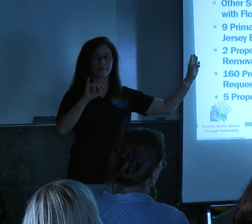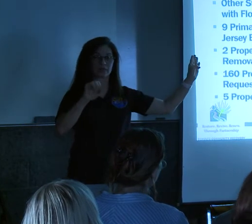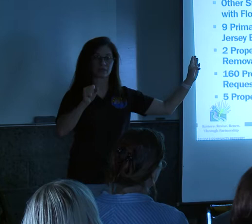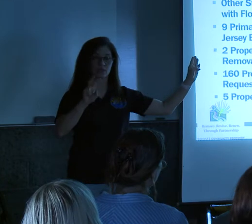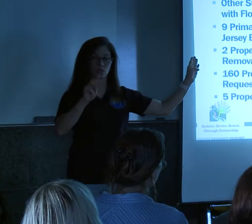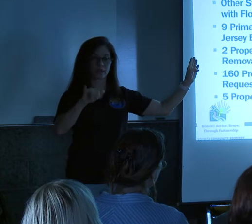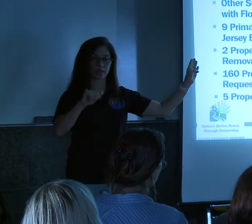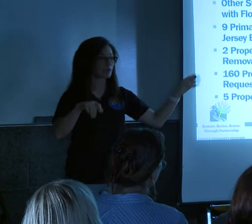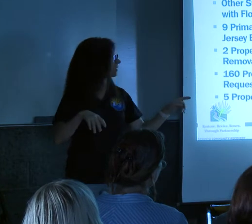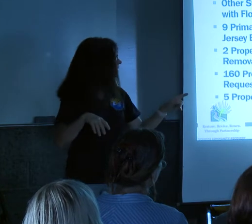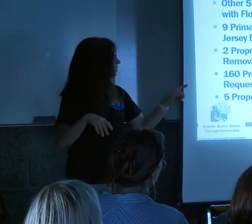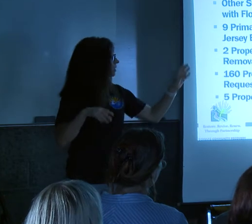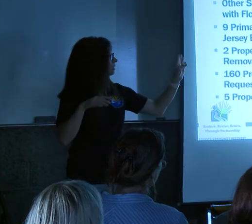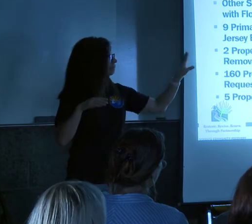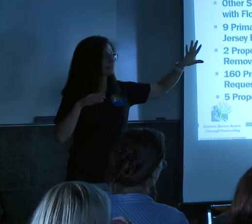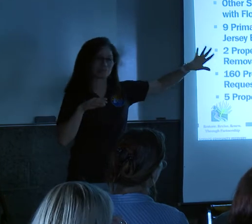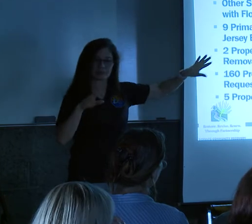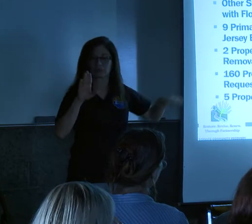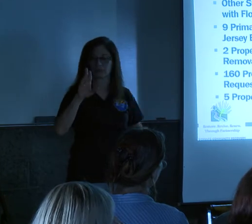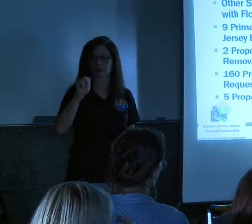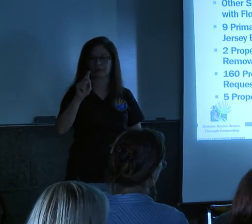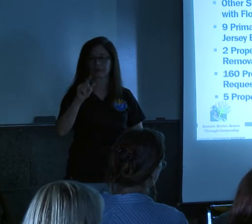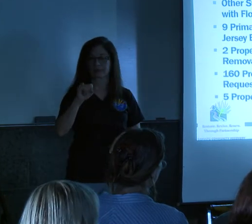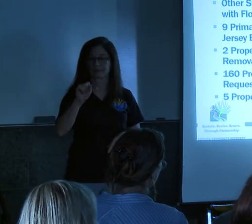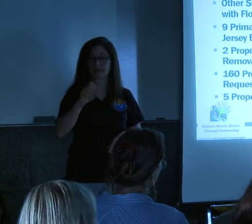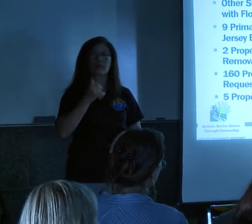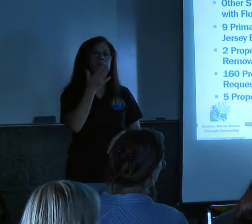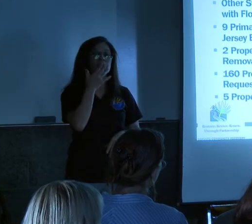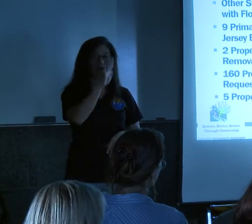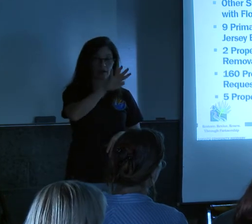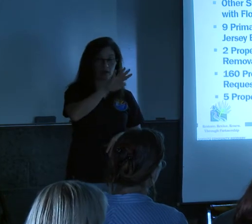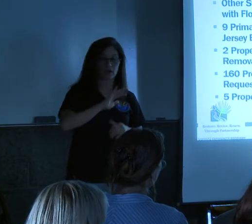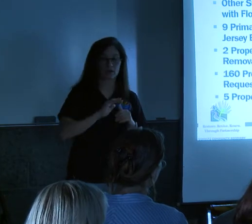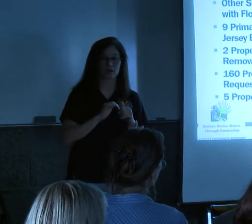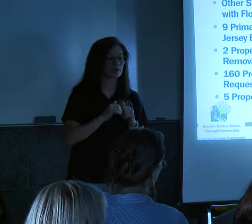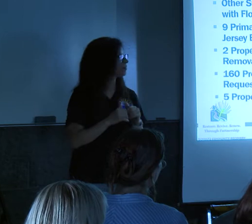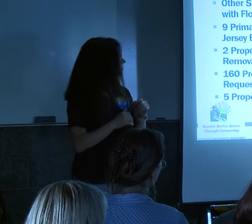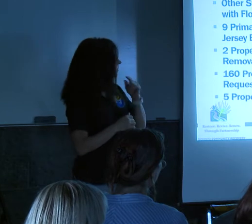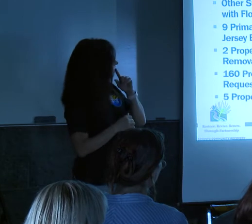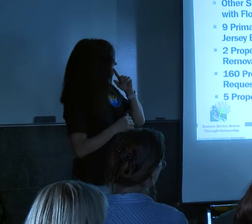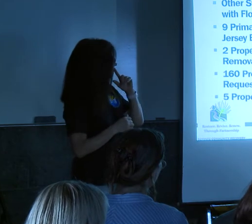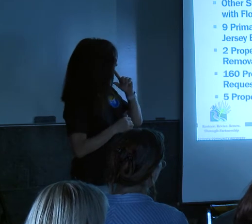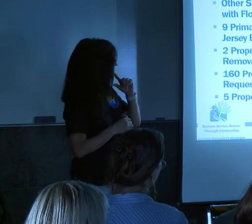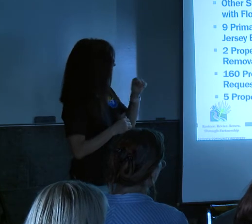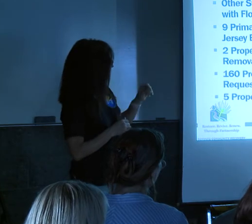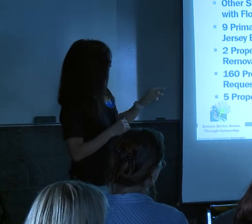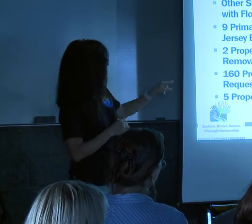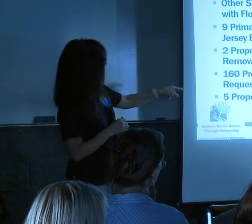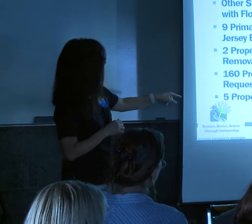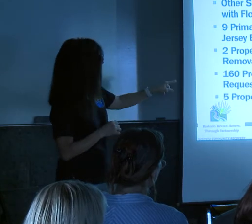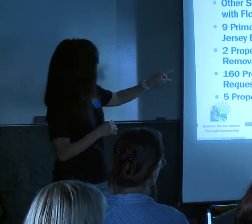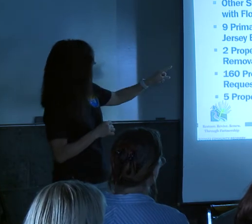no, Brandis. And then the colored areas are how we colored some of these issues.